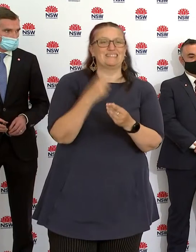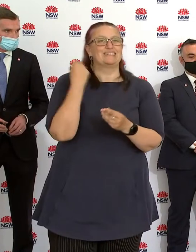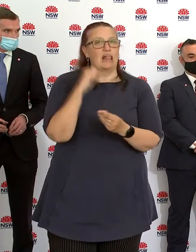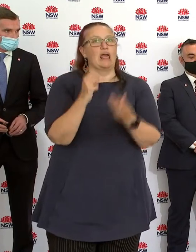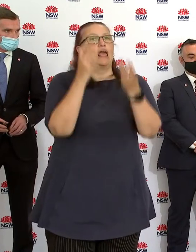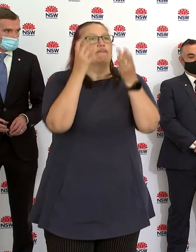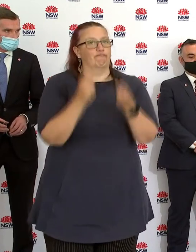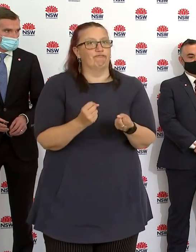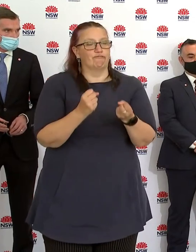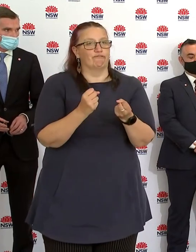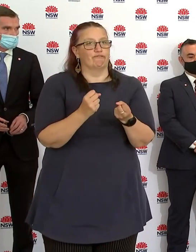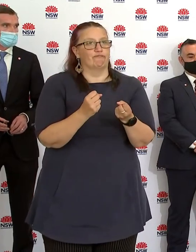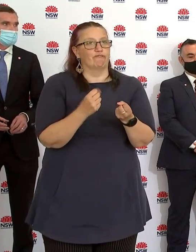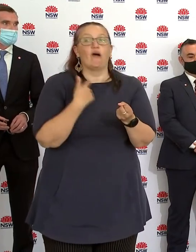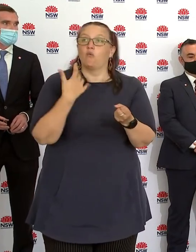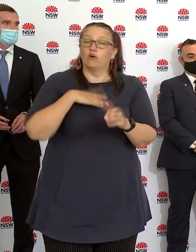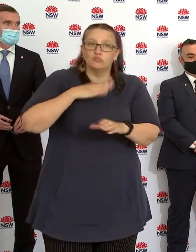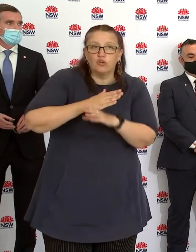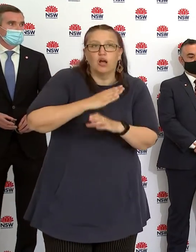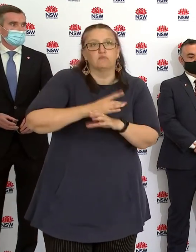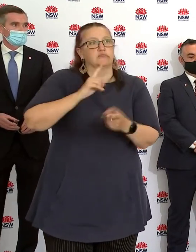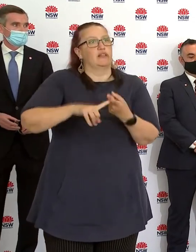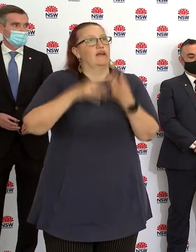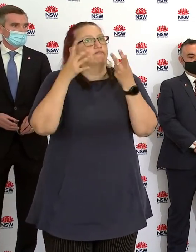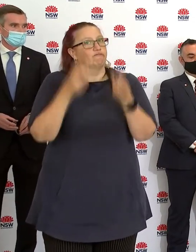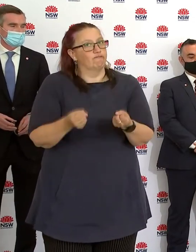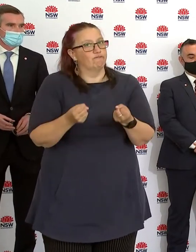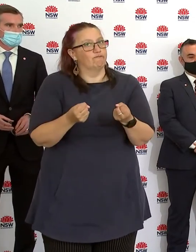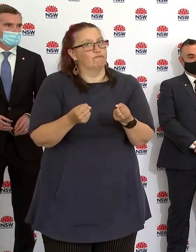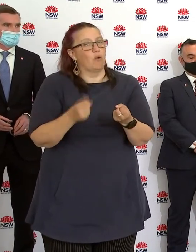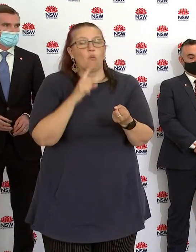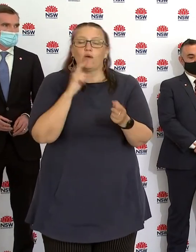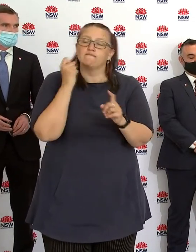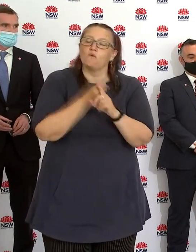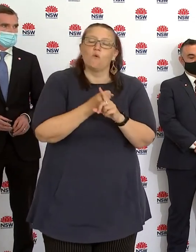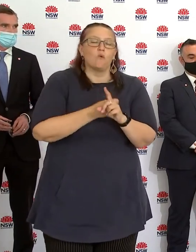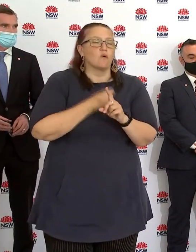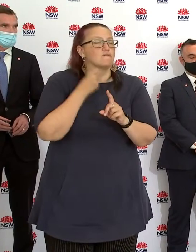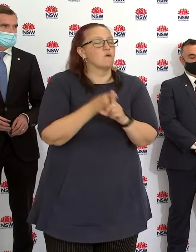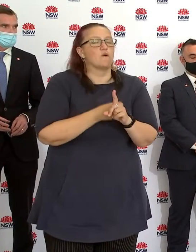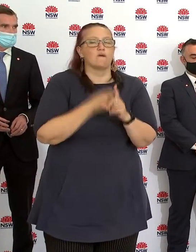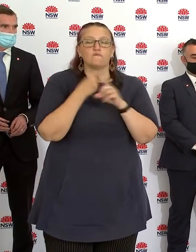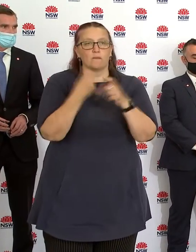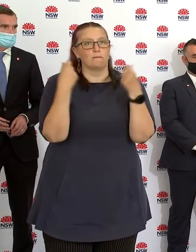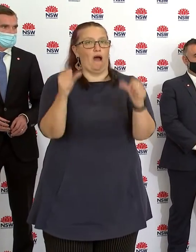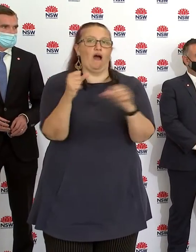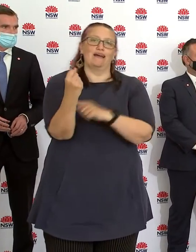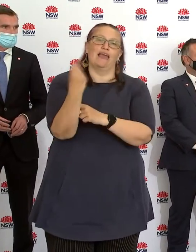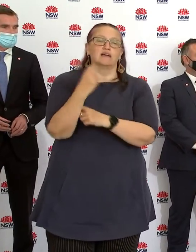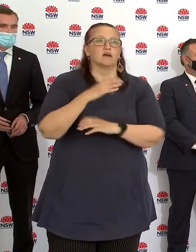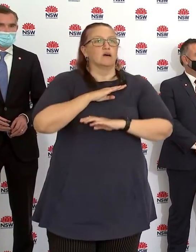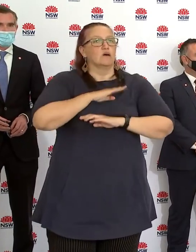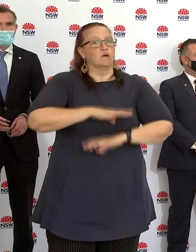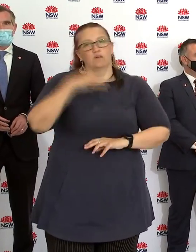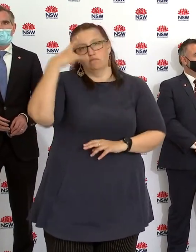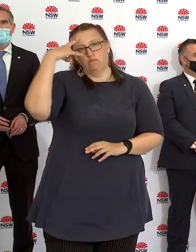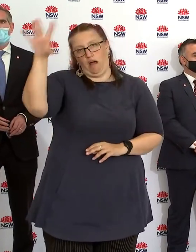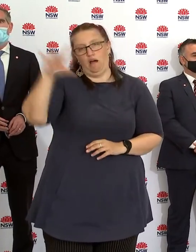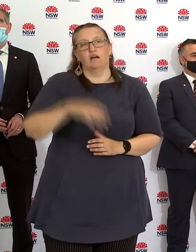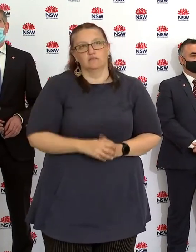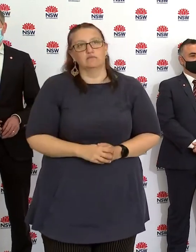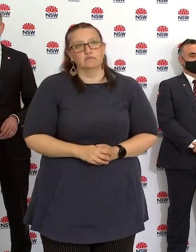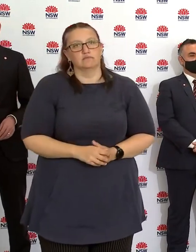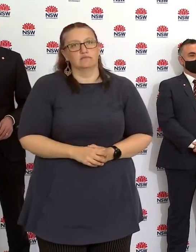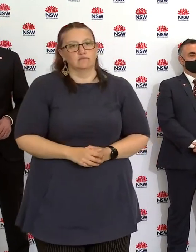funding will be made available. And I'll let the Treasurer talk about further details about that. Can I also